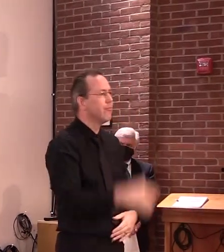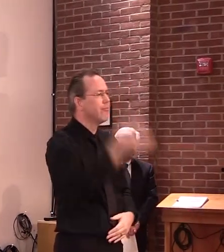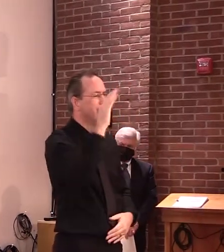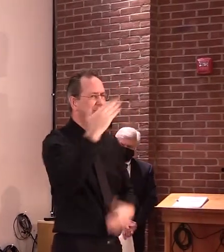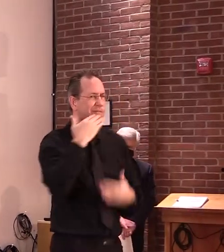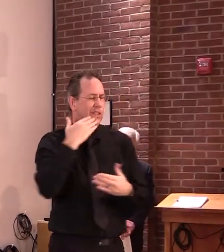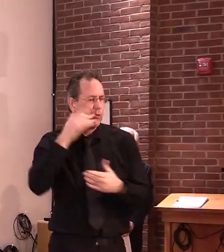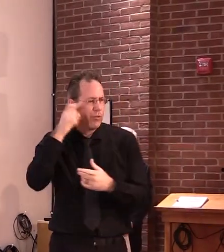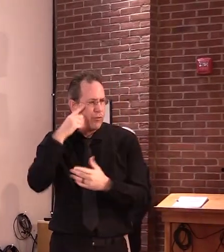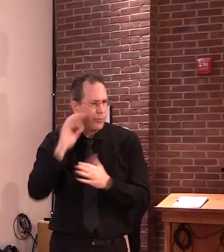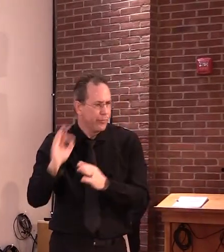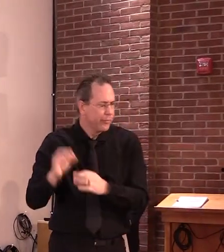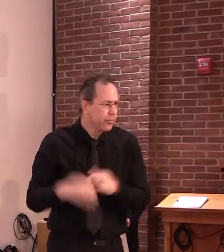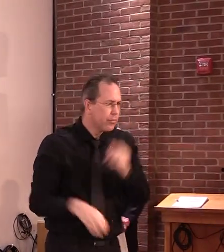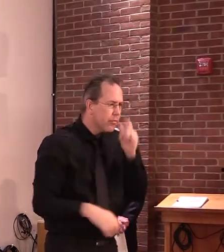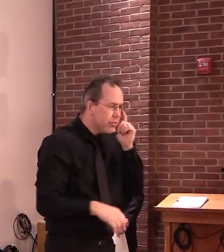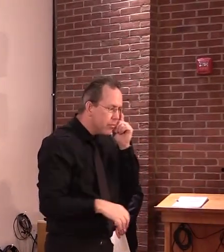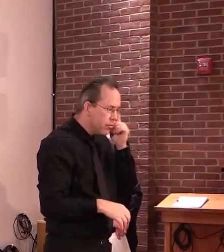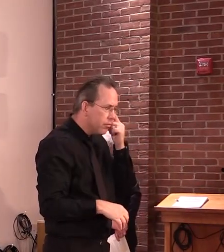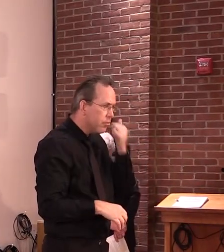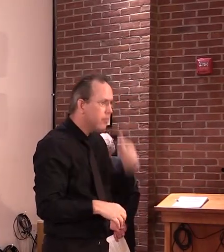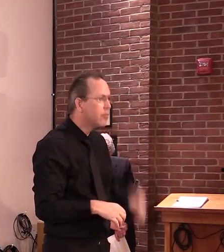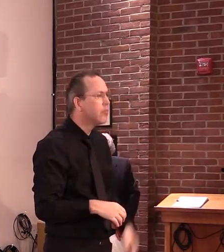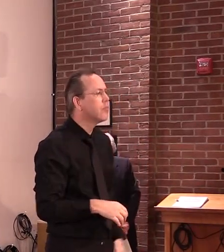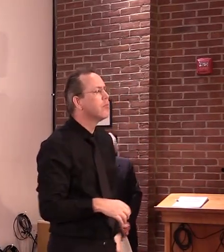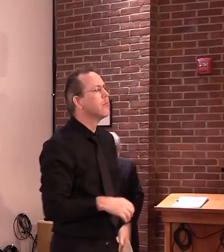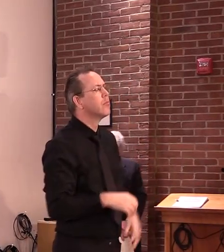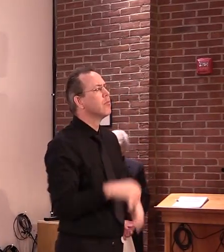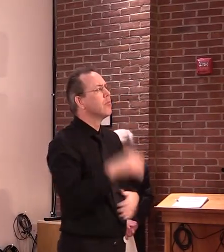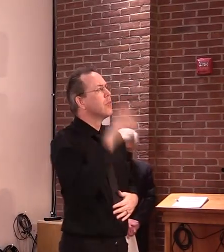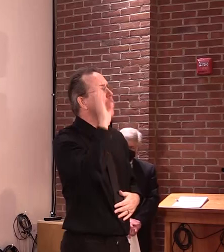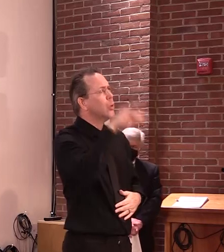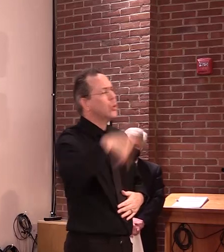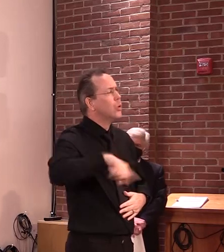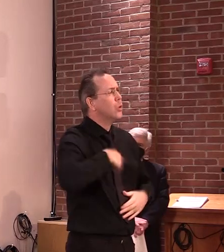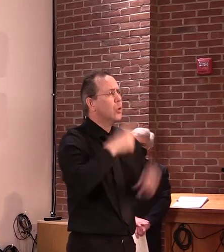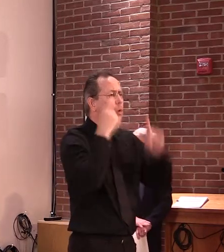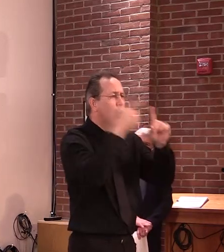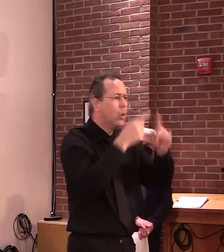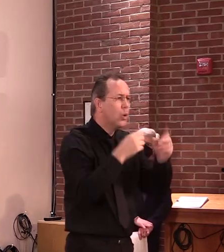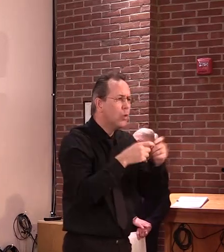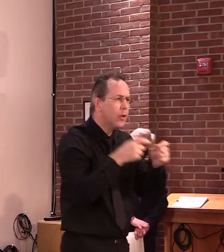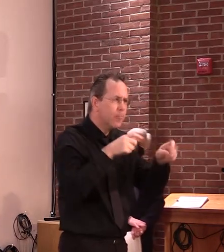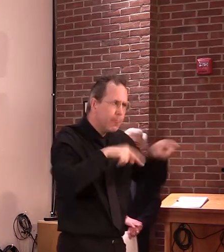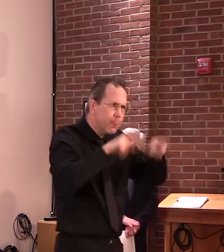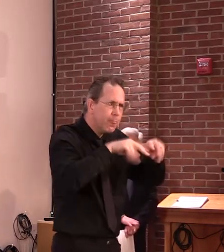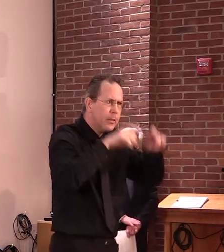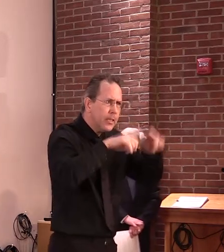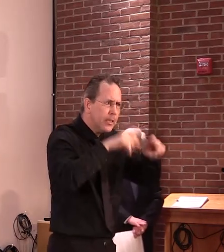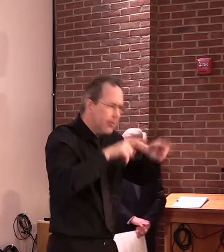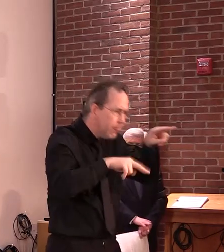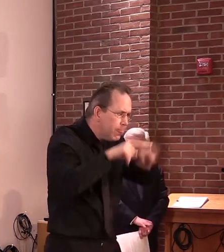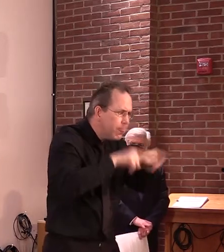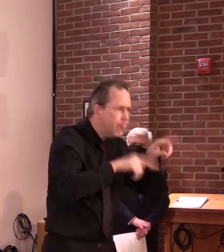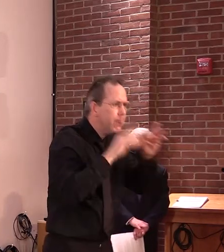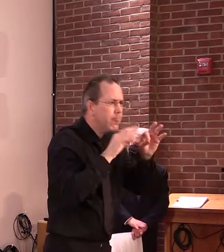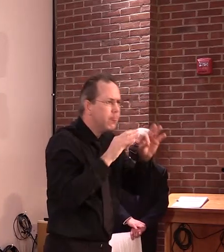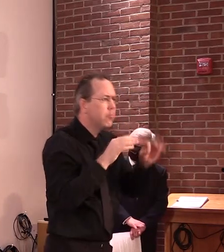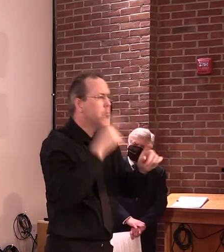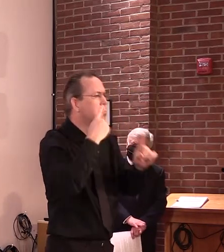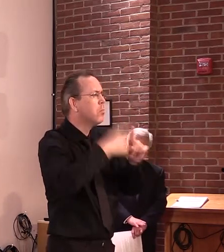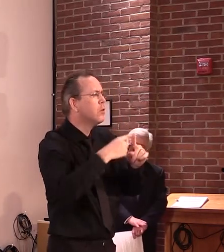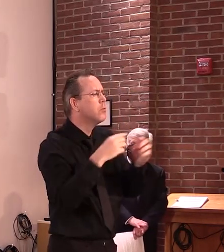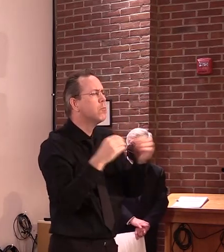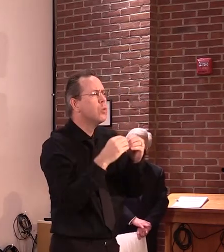As you all know, we're on a mission to greatly increase the number of tests and expand the groups of people being covered and tested